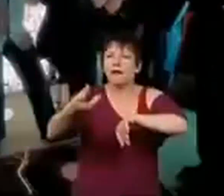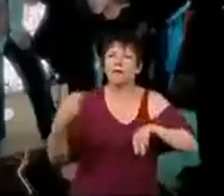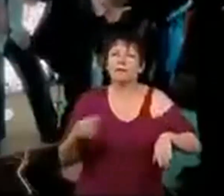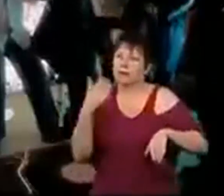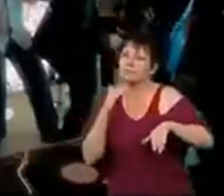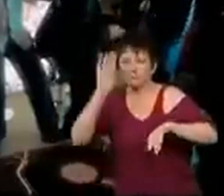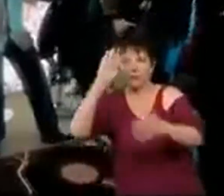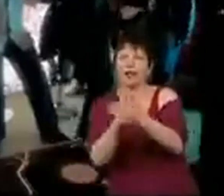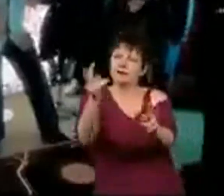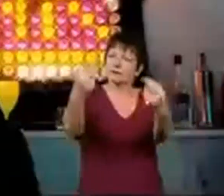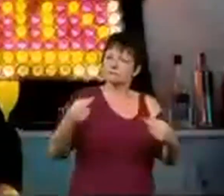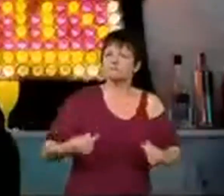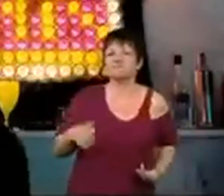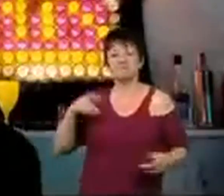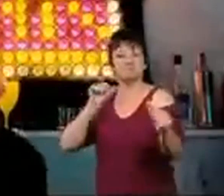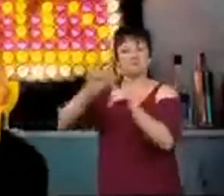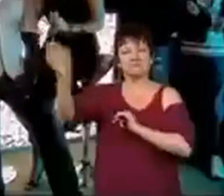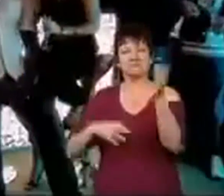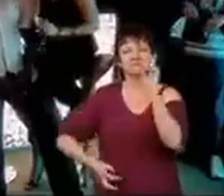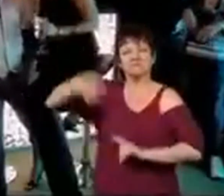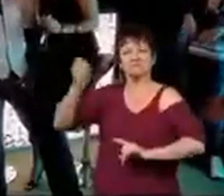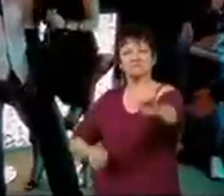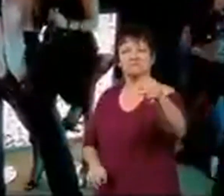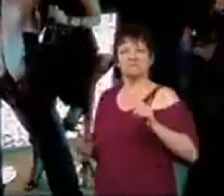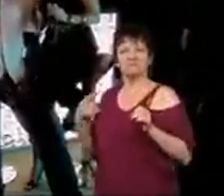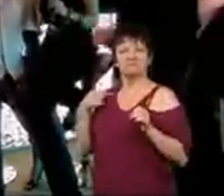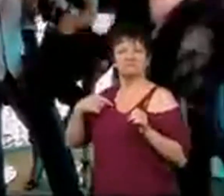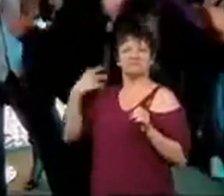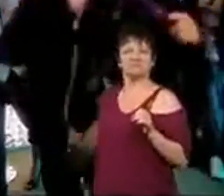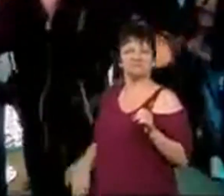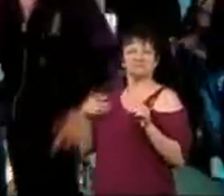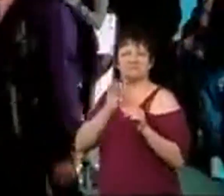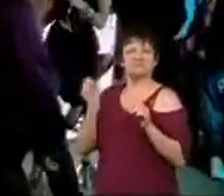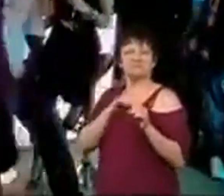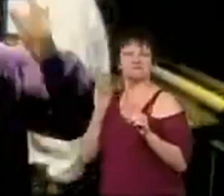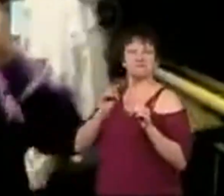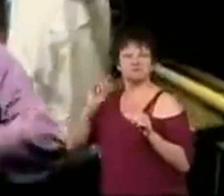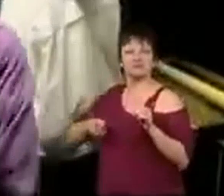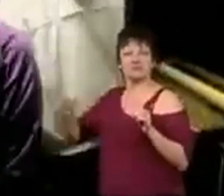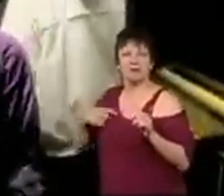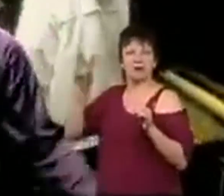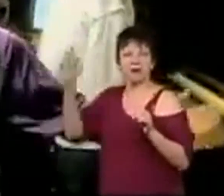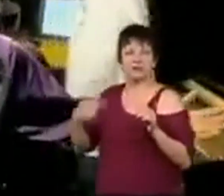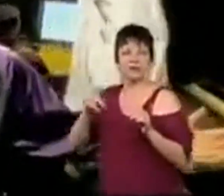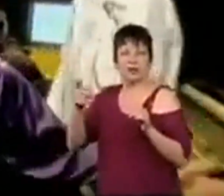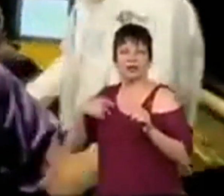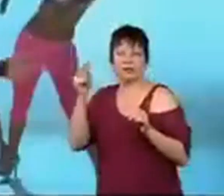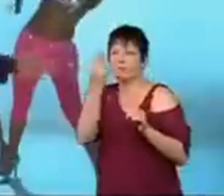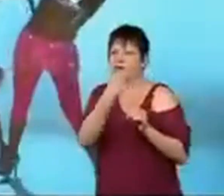and no time to waste but please believe what you see could be the best rhyming ability you've seen i've proved that this guy can emcee by showing our rapid rhymes to the beats what you